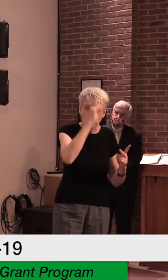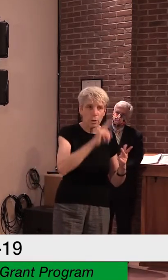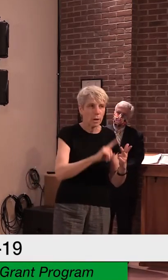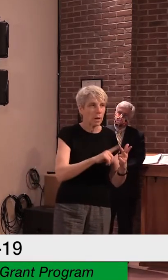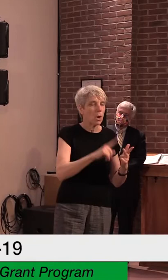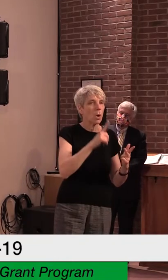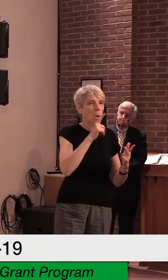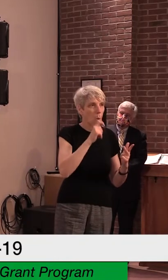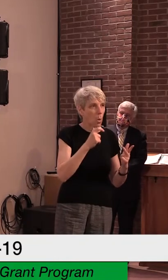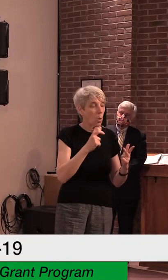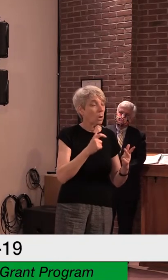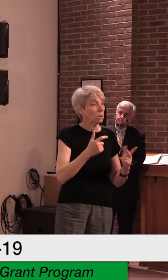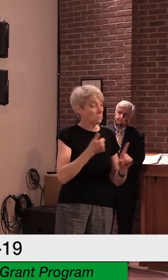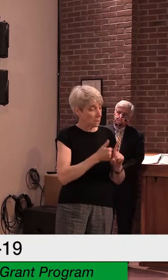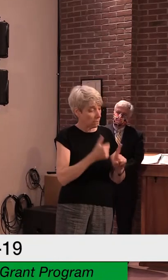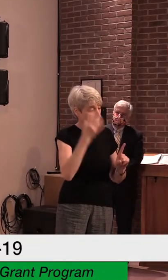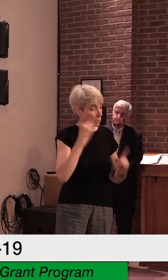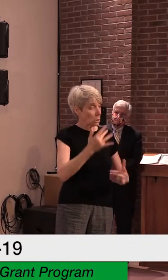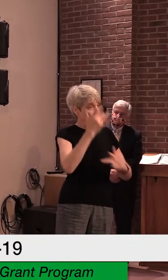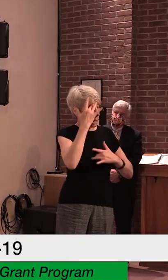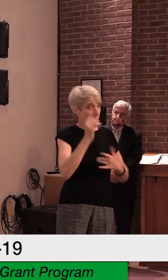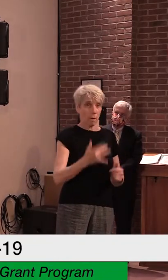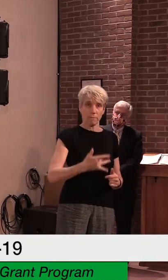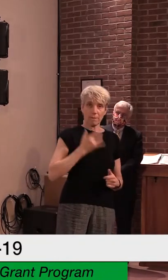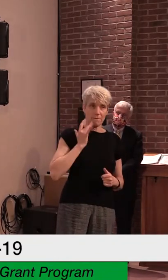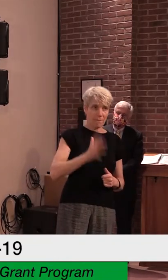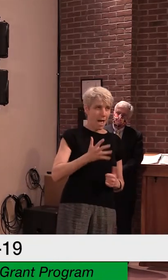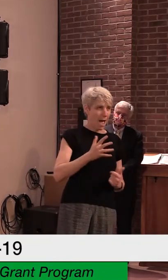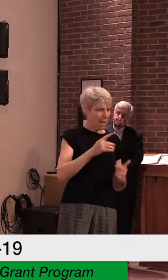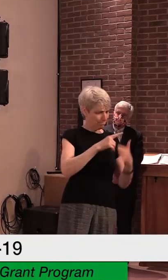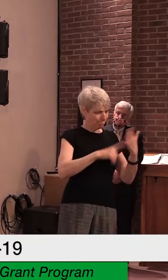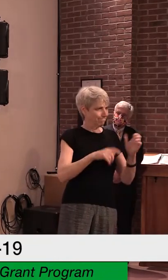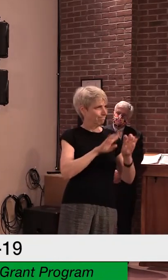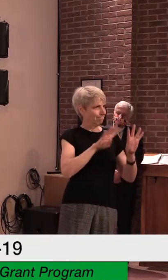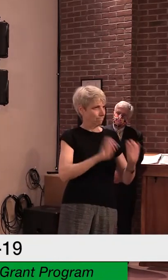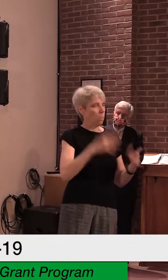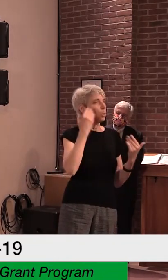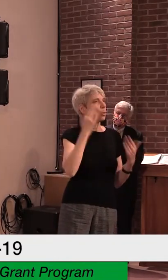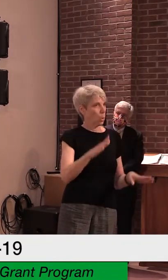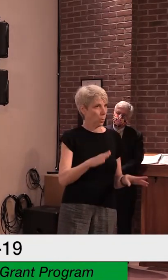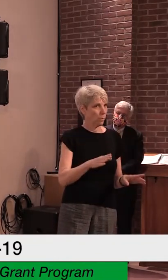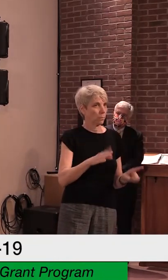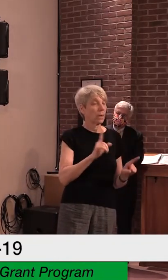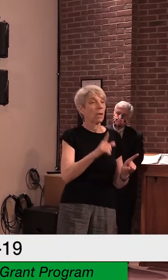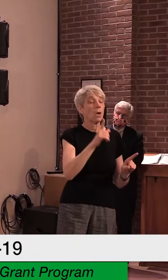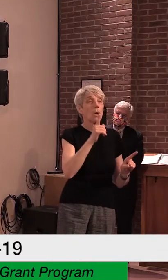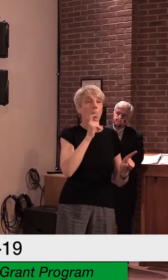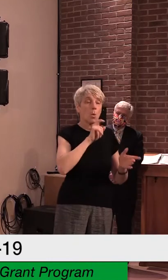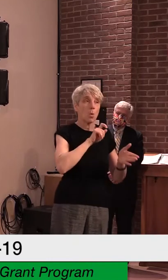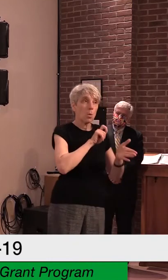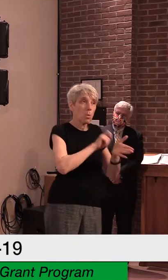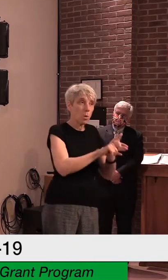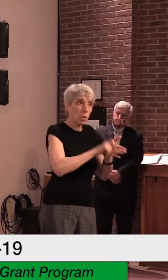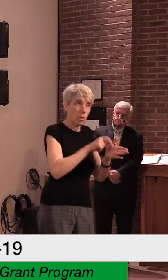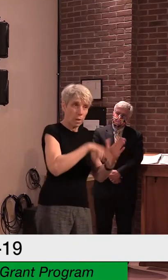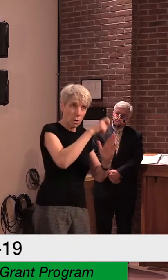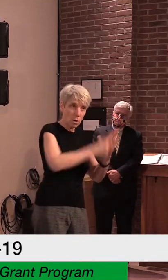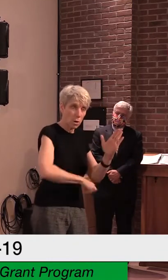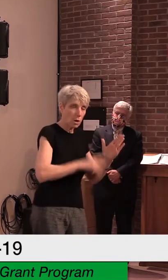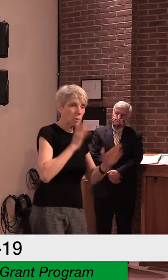any underlying conditions. The investigators use this term cyclic threshold,